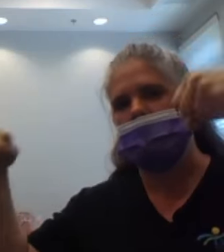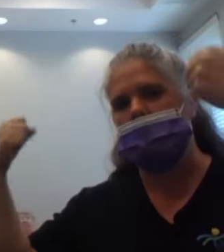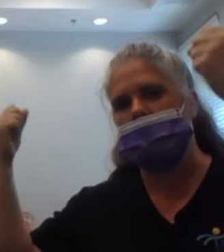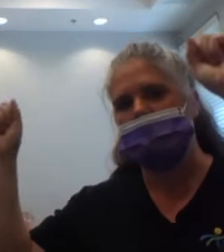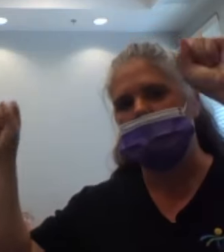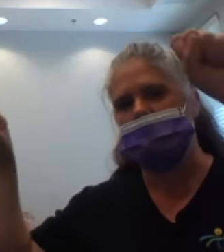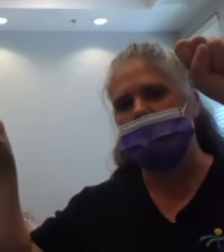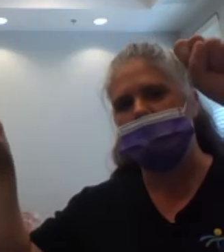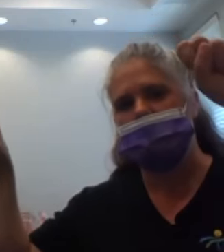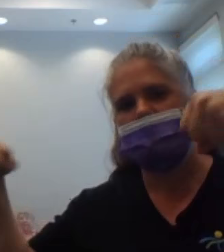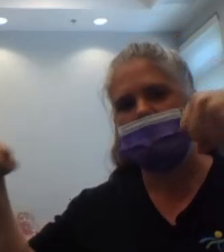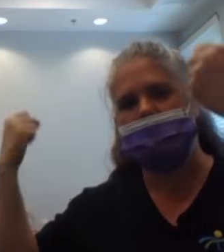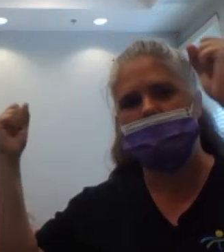19, 20.